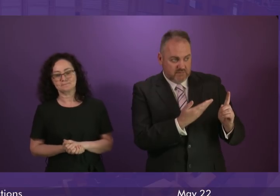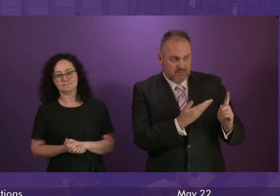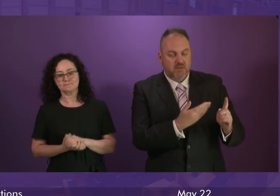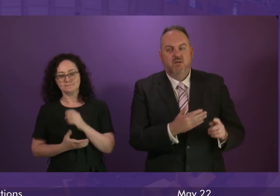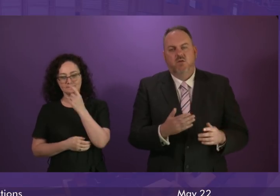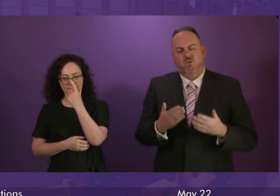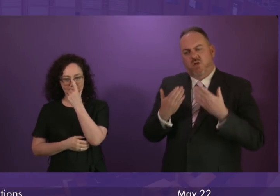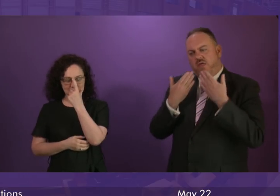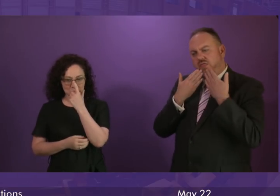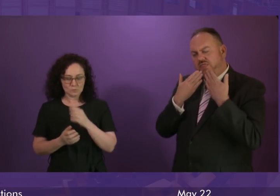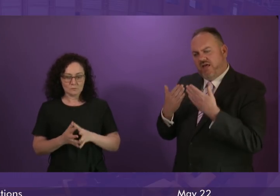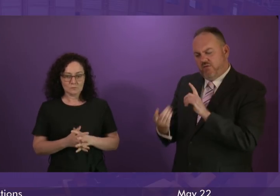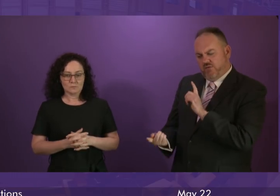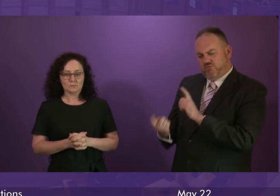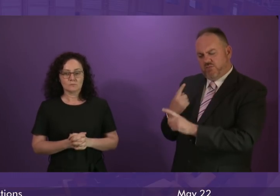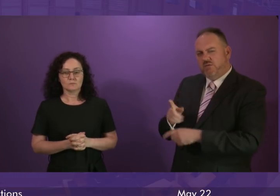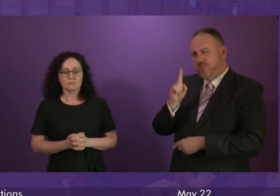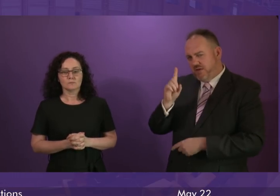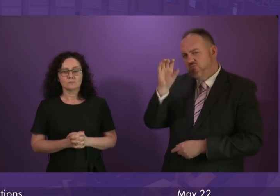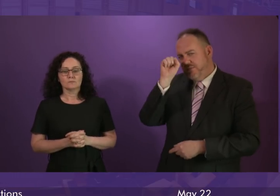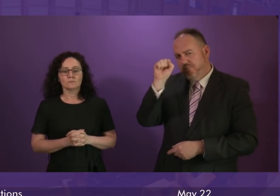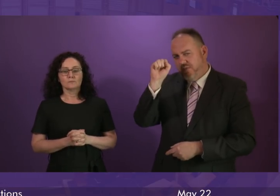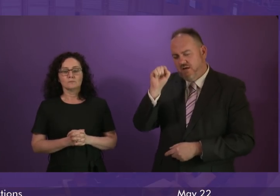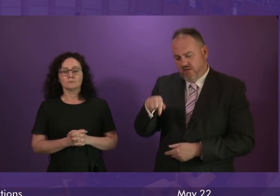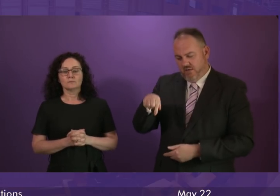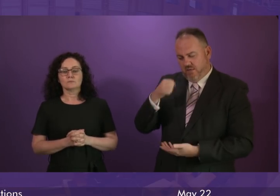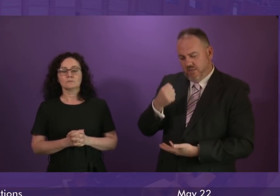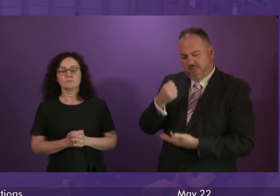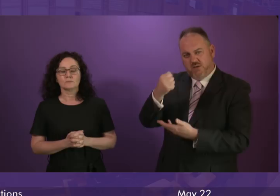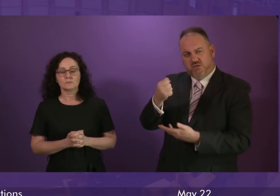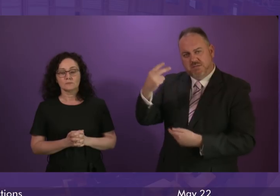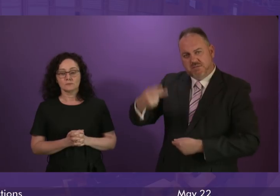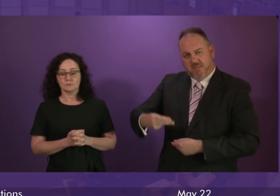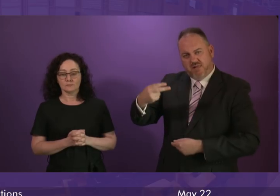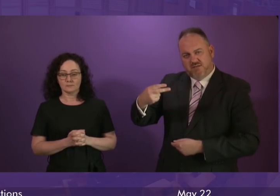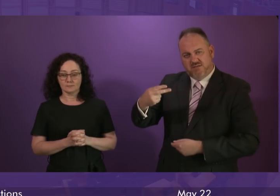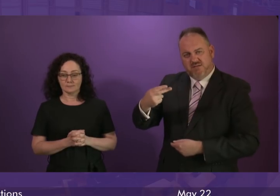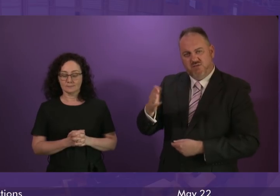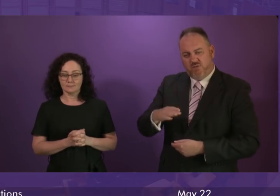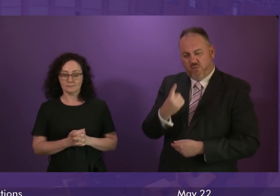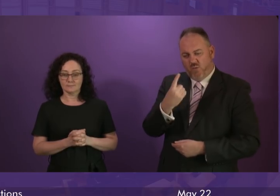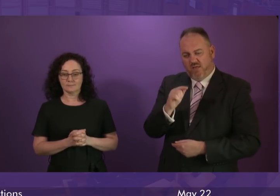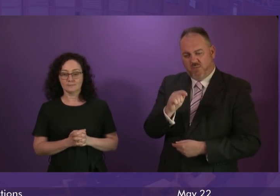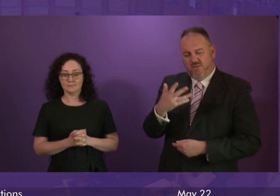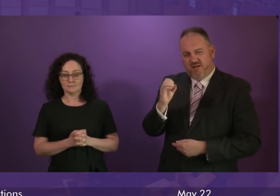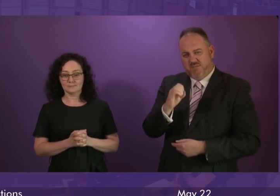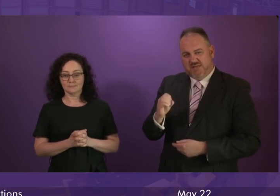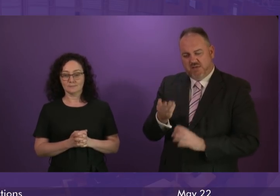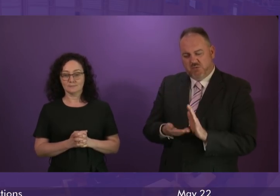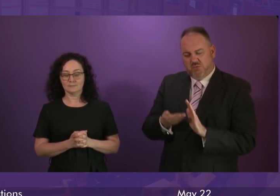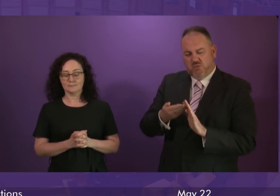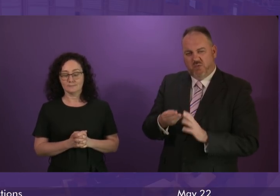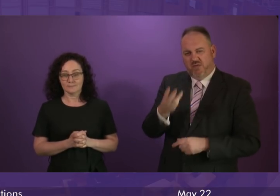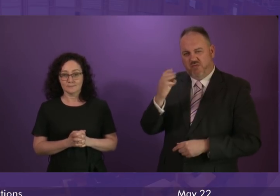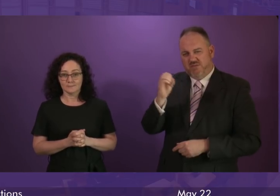Minister for her response but let's bear in mind that that budget that was doubled has increased from 1.5% to 3%